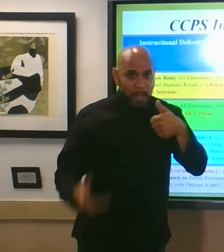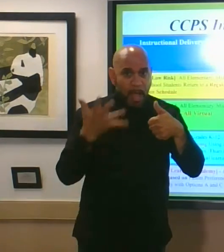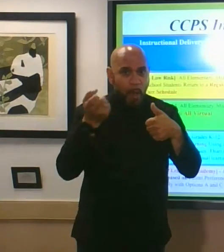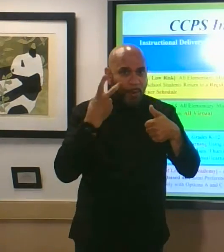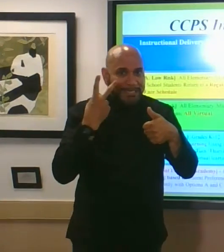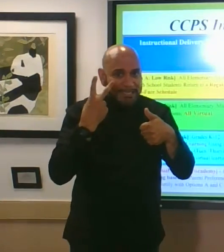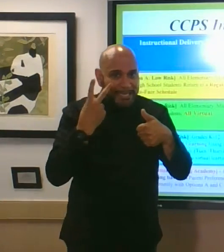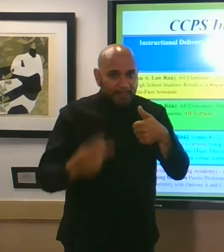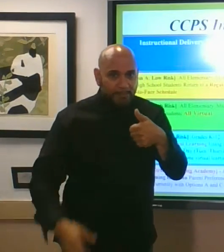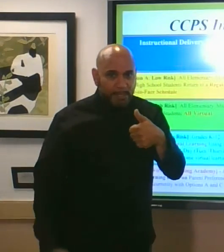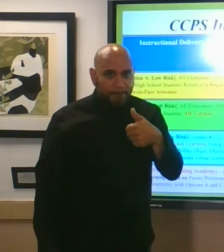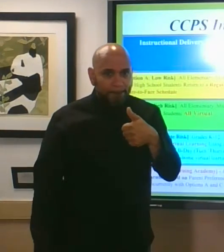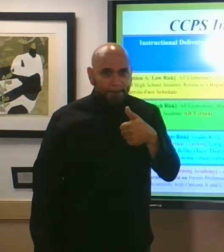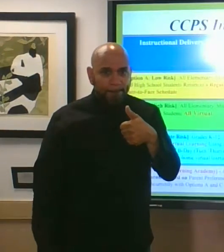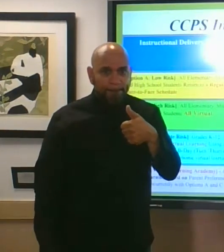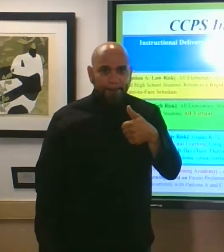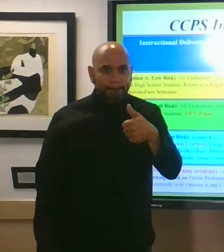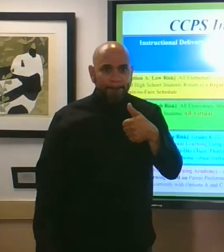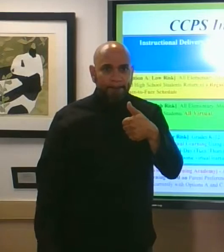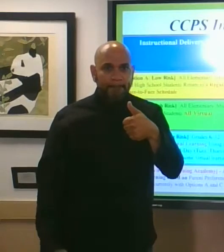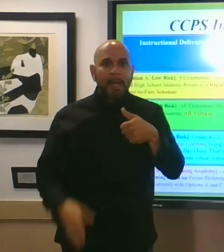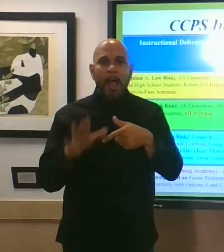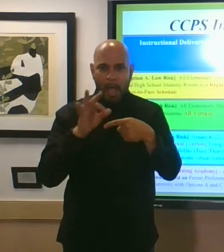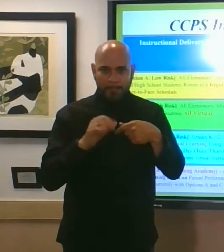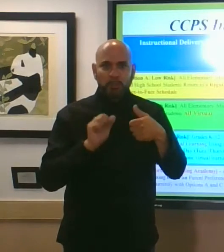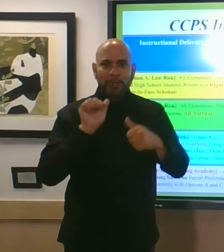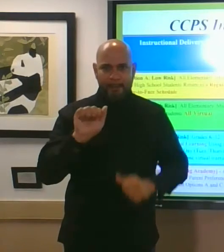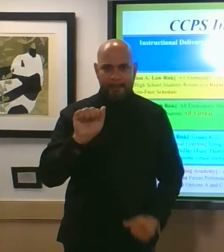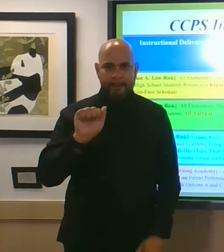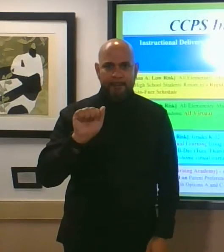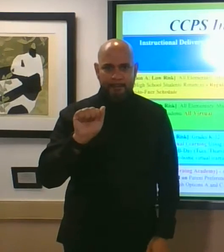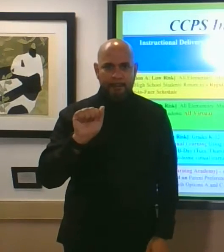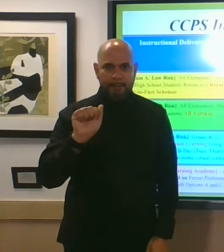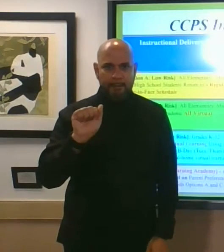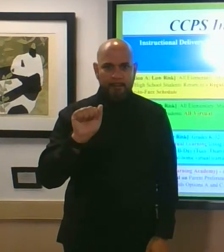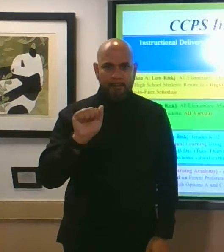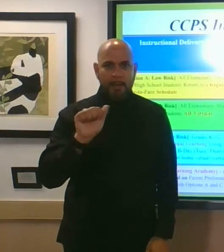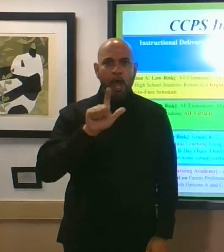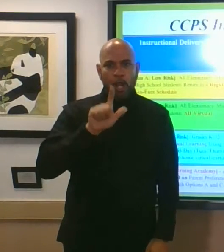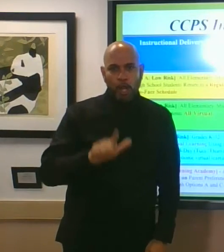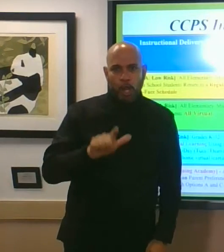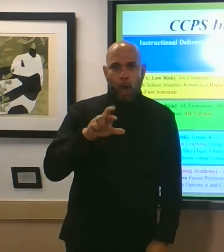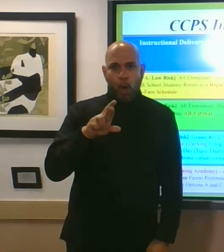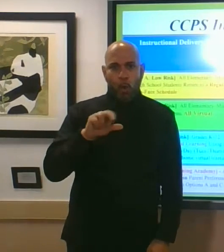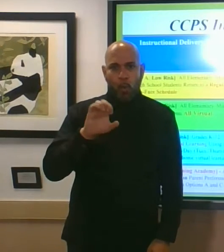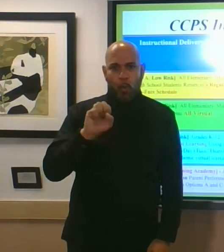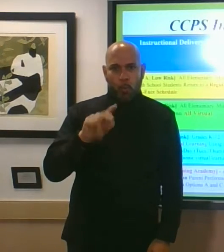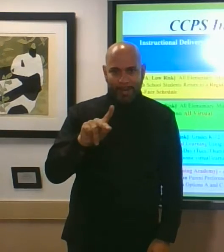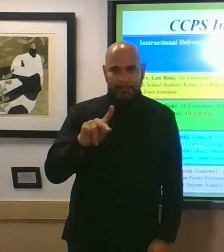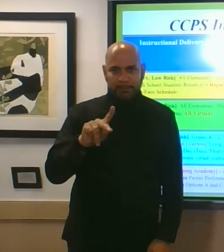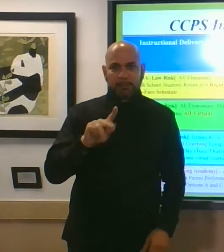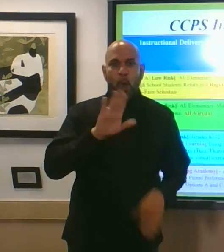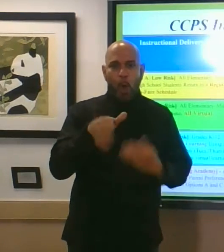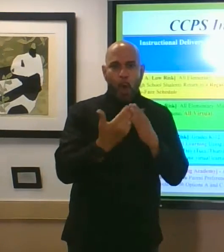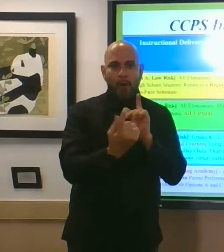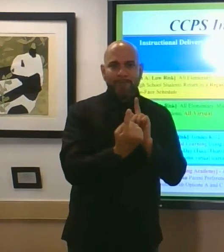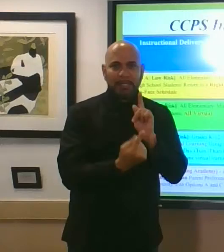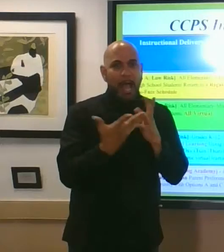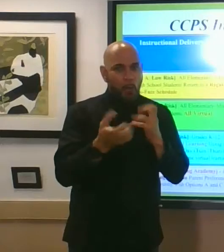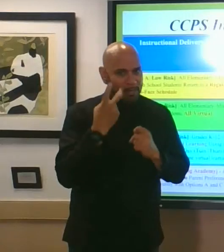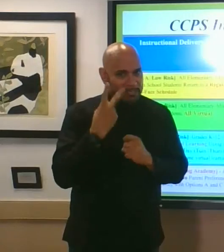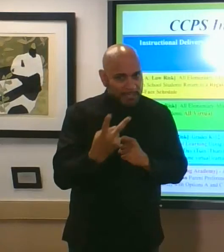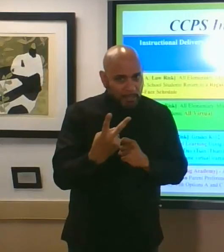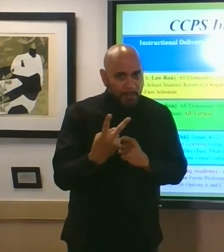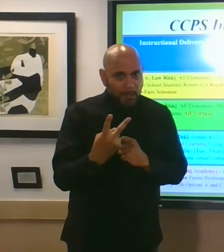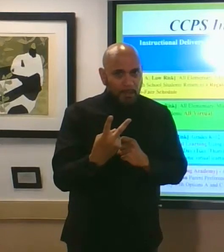some thumbs up i need to see thumbs up you get option a low risk all face to face hit those thumbs up so i can